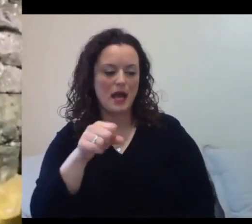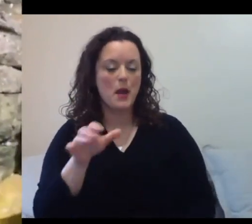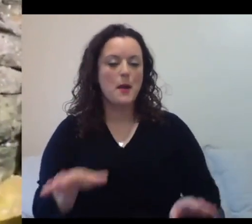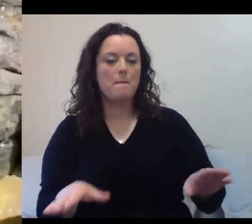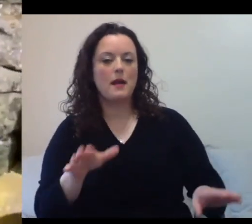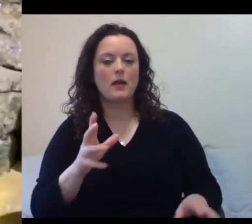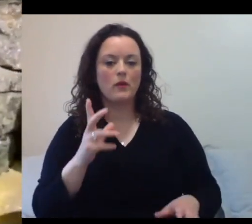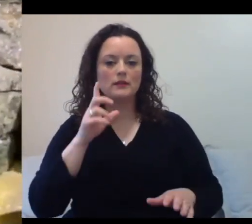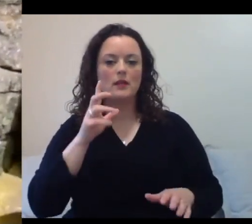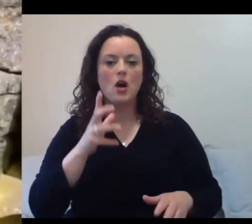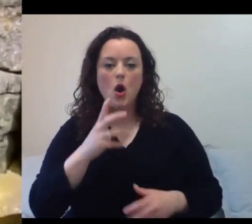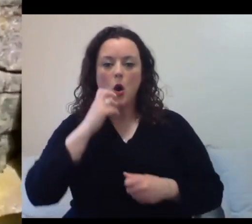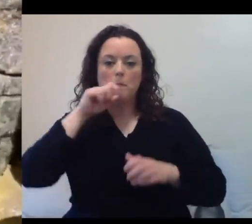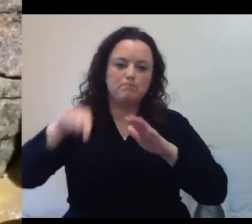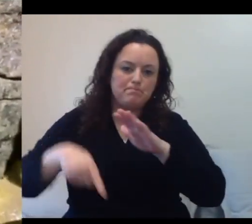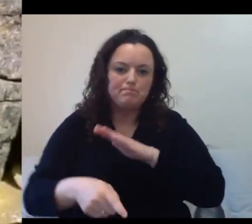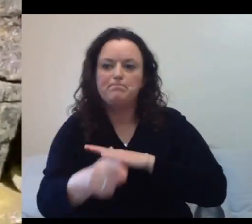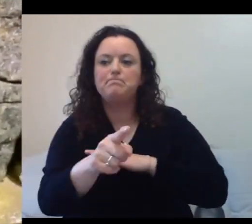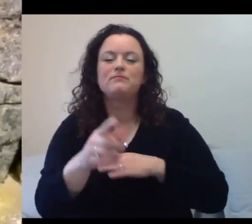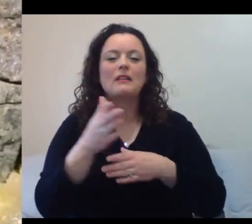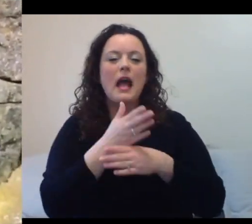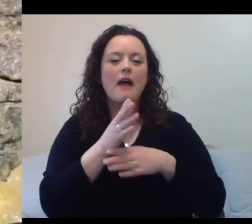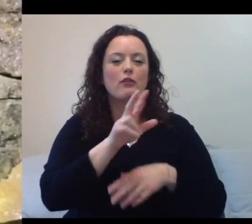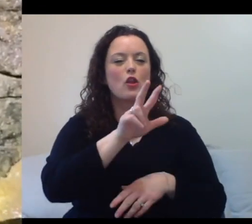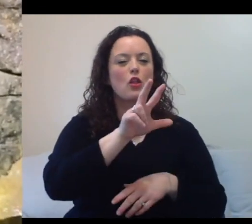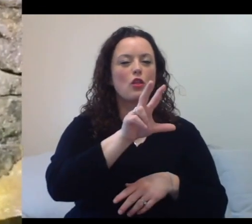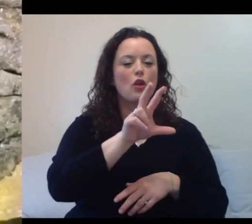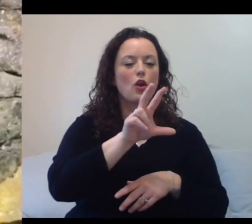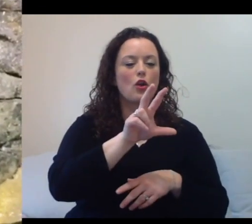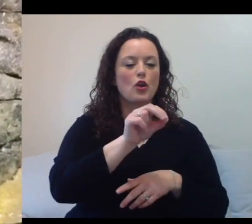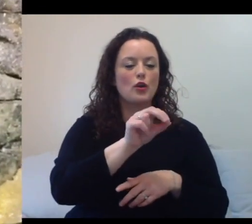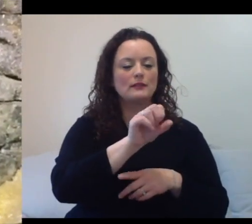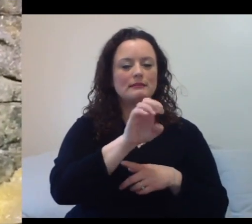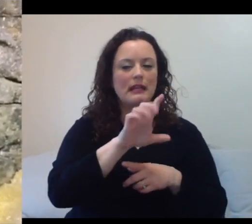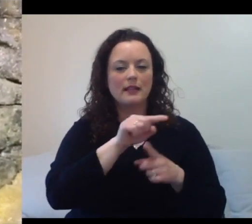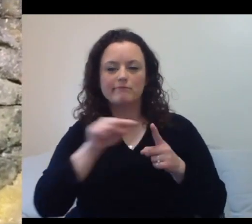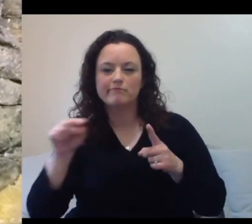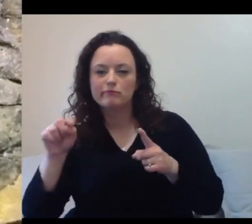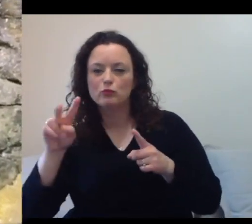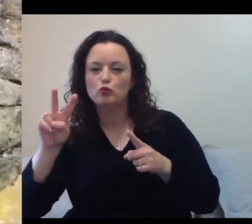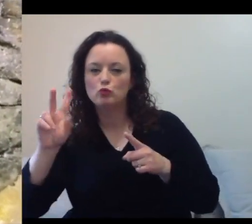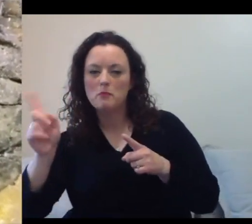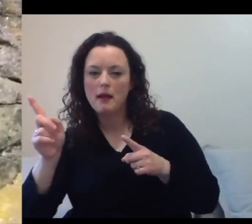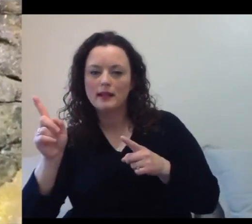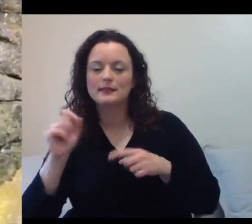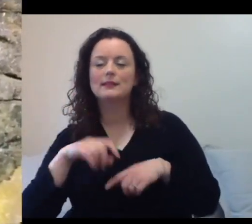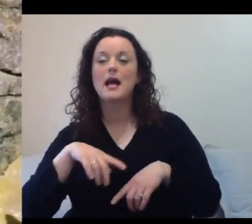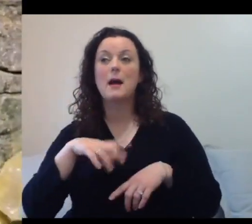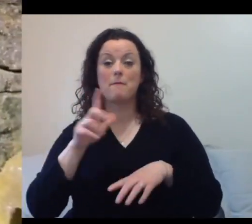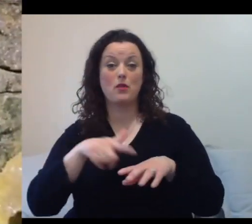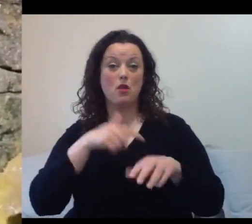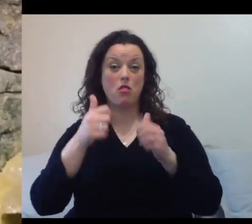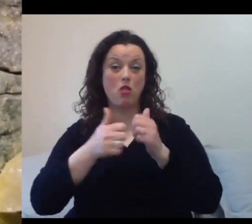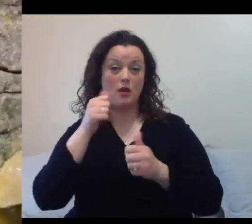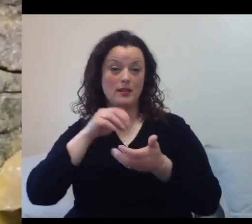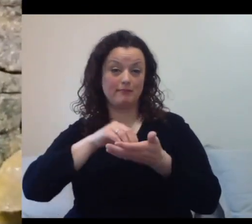30 seconds to 2 minutes. The longest recorded penguin dive was around 21 minutes, though, and that was an emperor penguin.